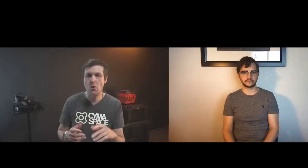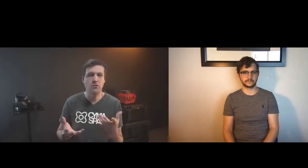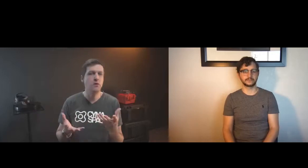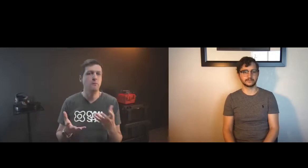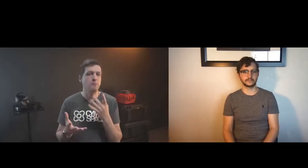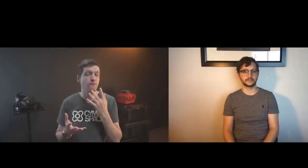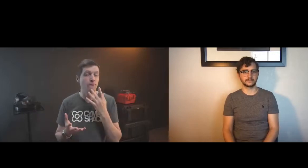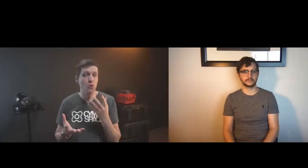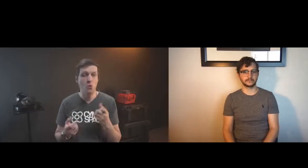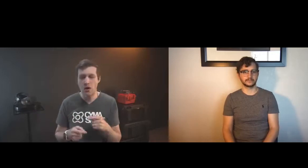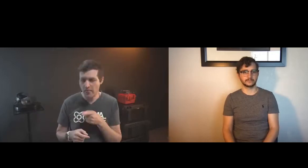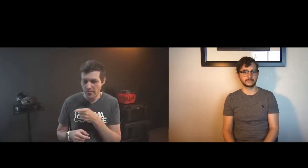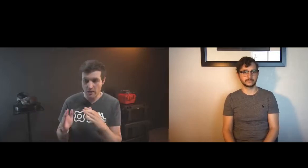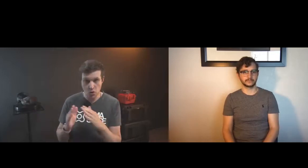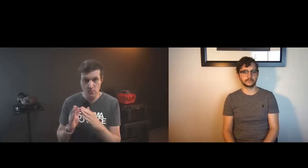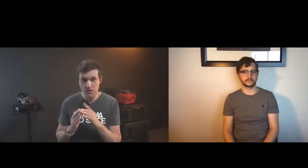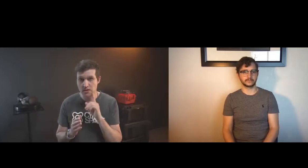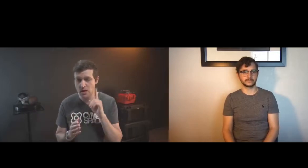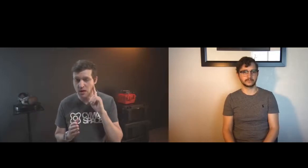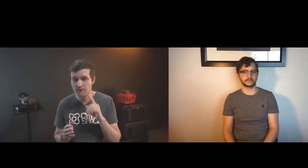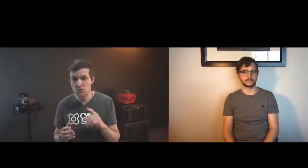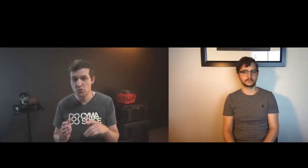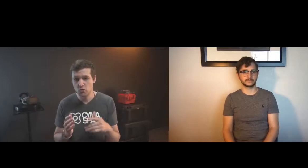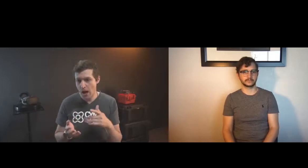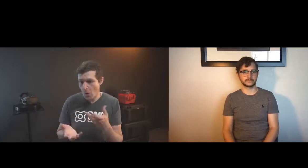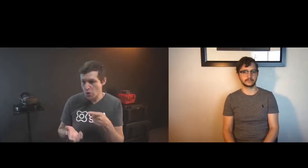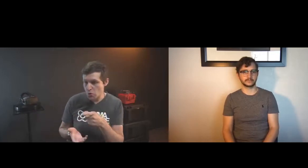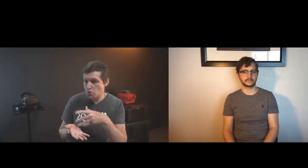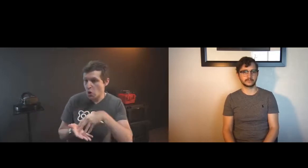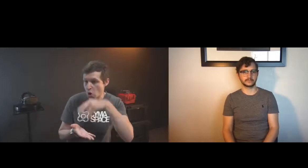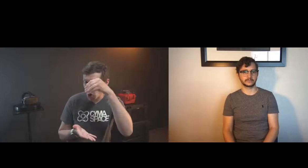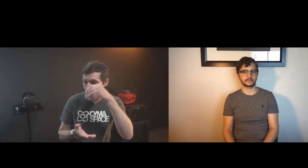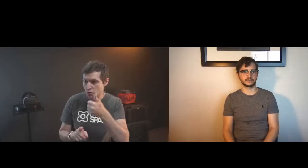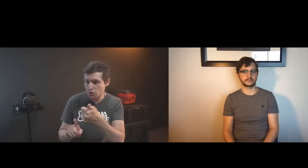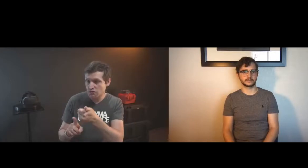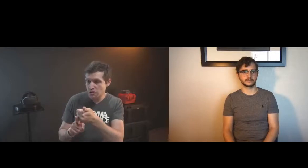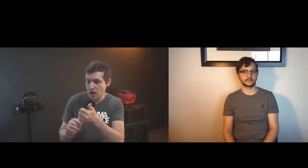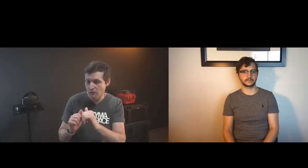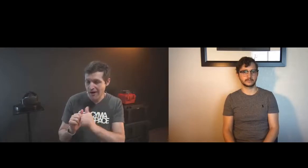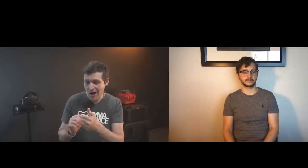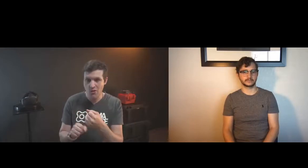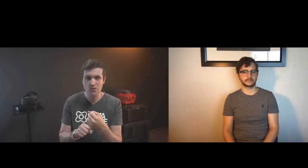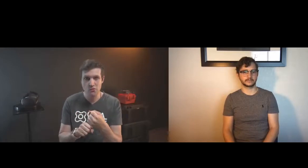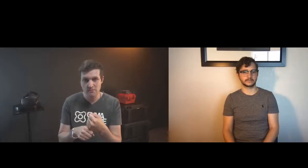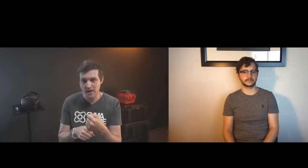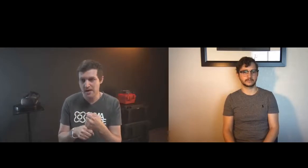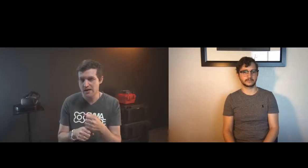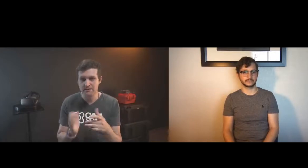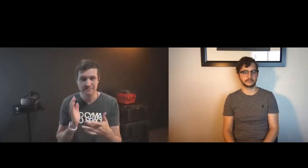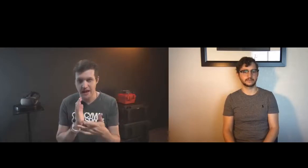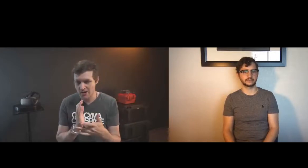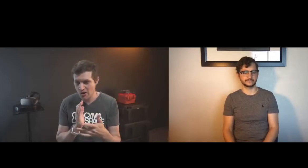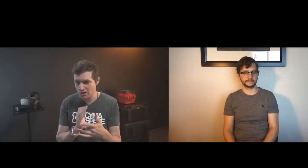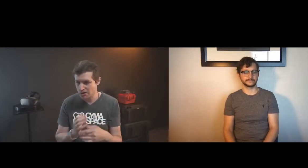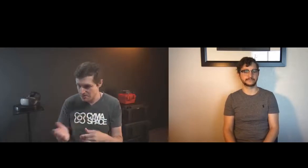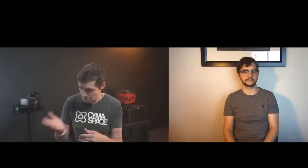you have to think less about creating for communities and rather supporting communities to create and design for their